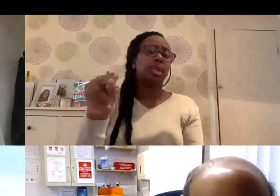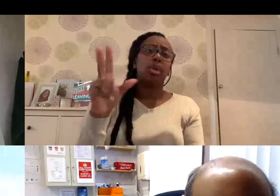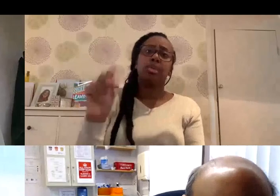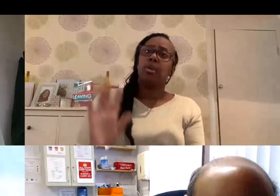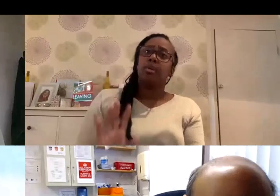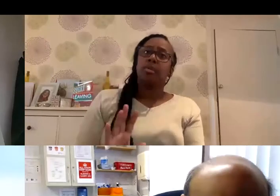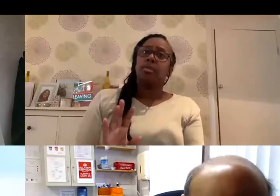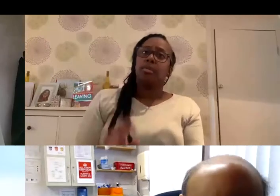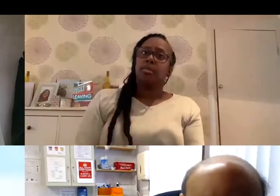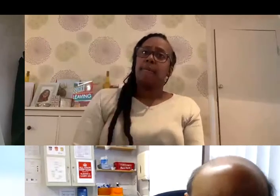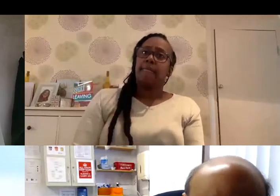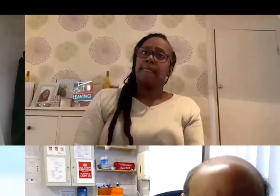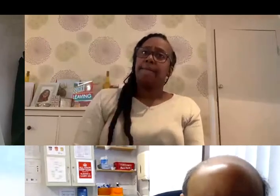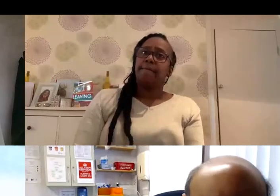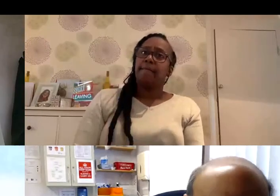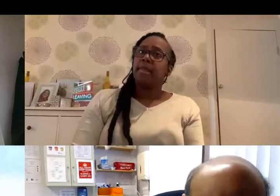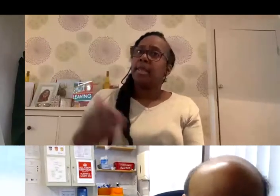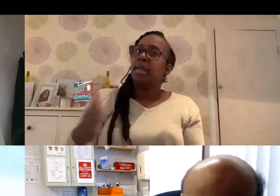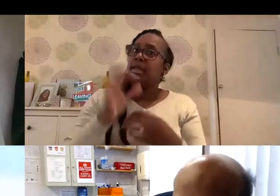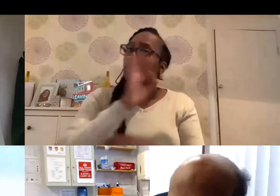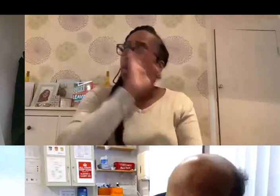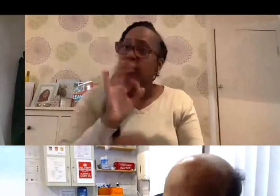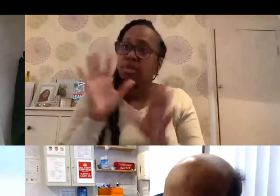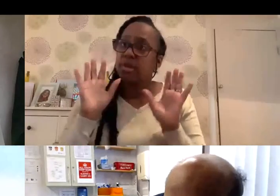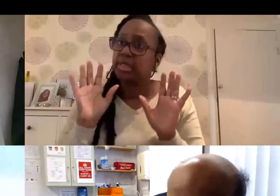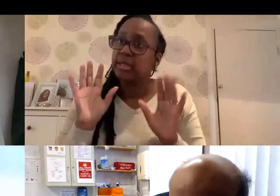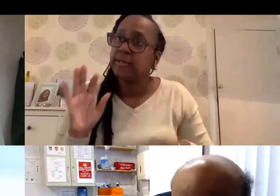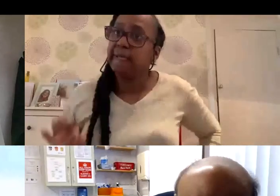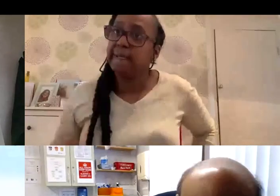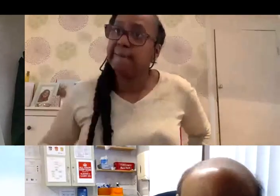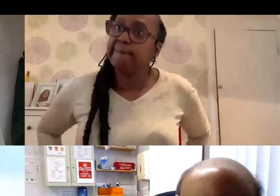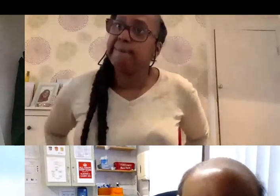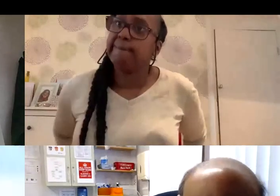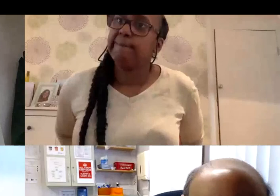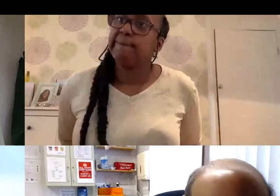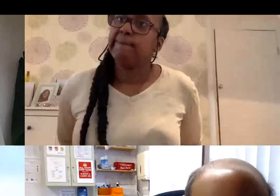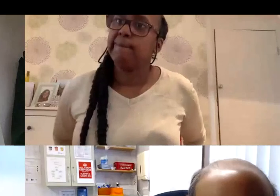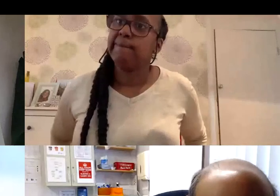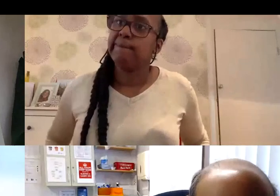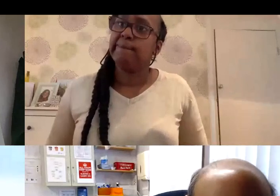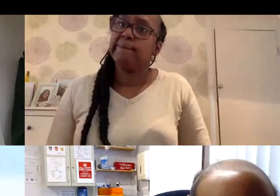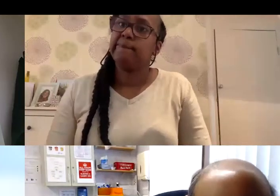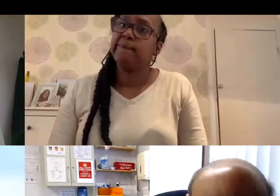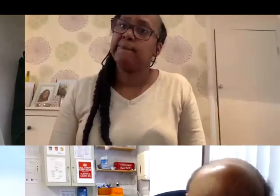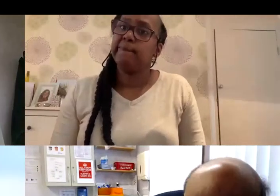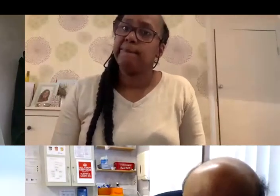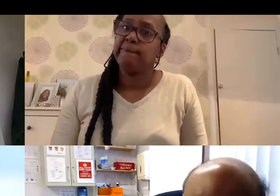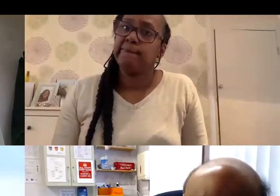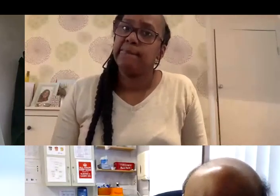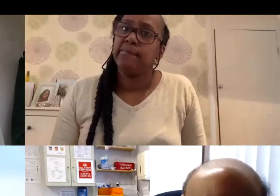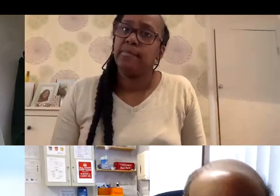we're just over 12 o'clock. Are there any final people who'd like to ask a question on the phone line? I think we've covered the ones in the chat.